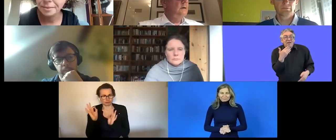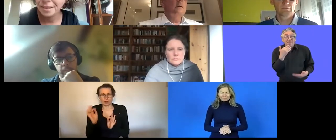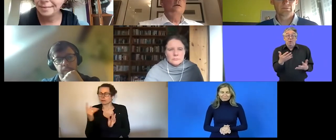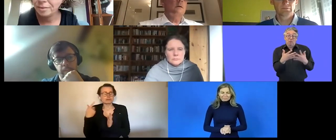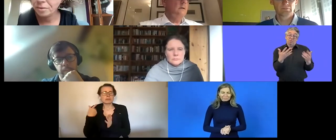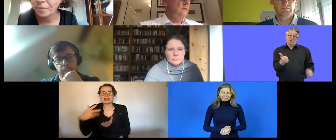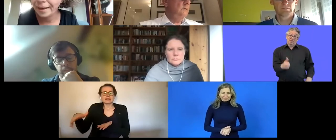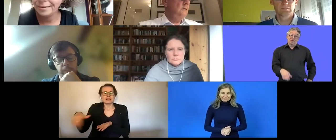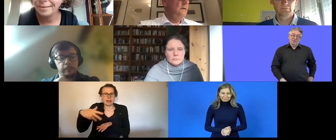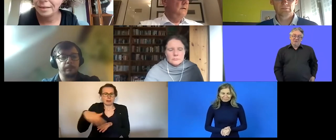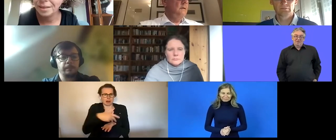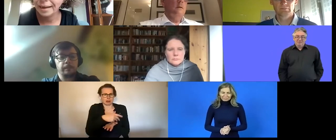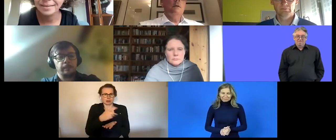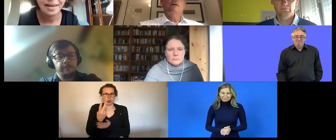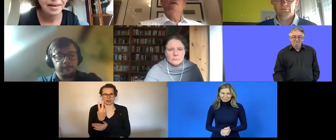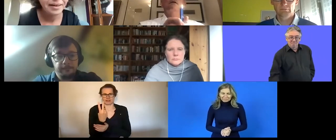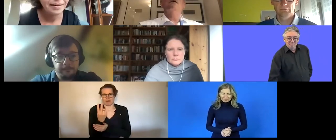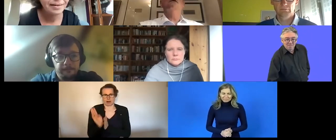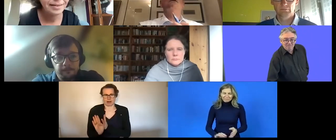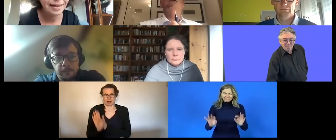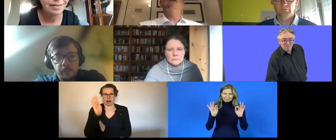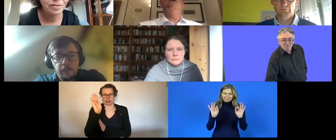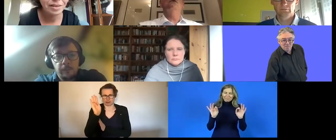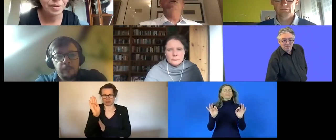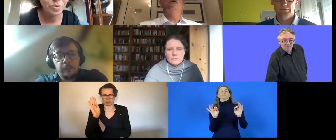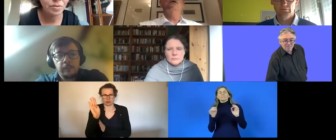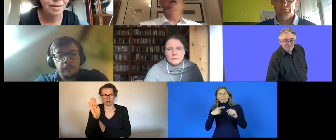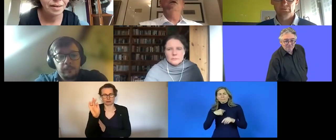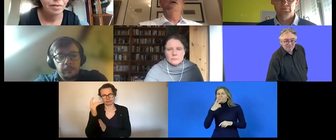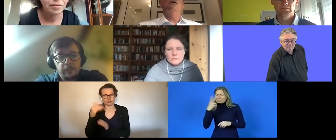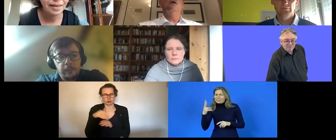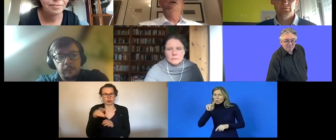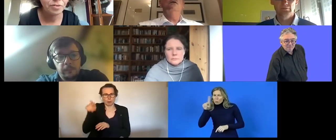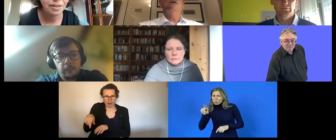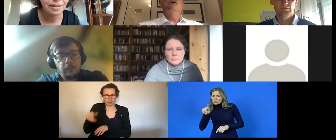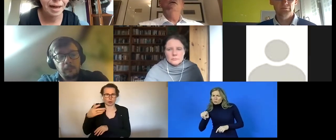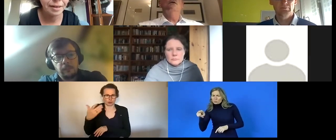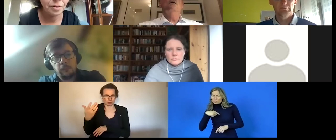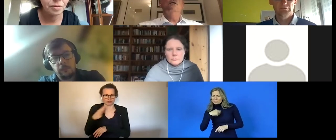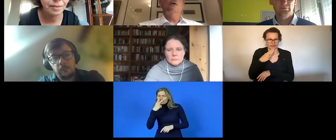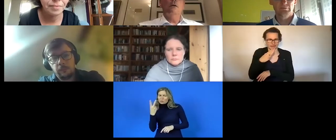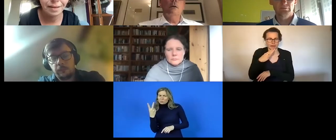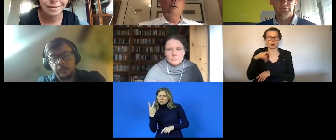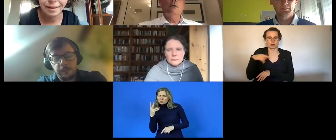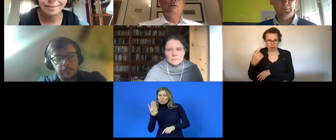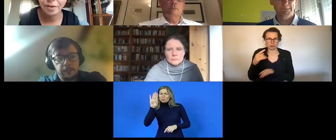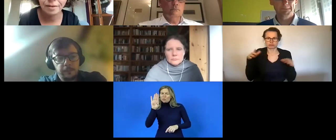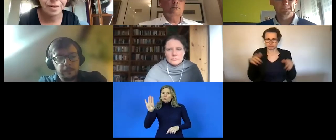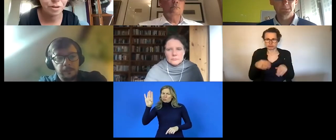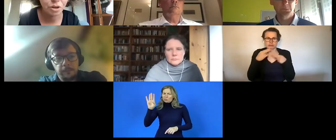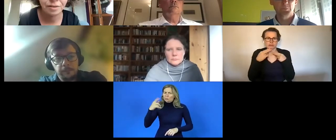i think i'll collect questions i do see two uh two other hands that are raised